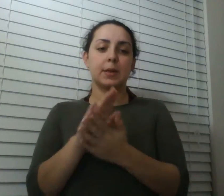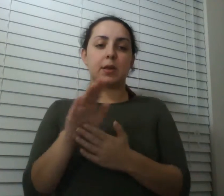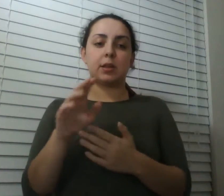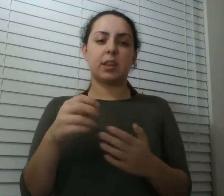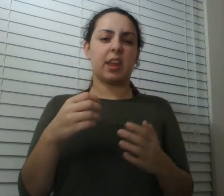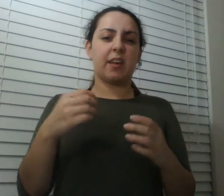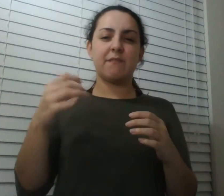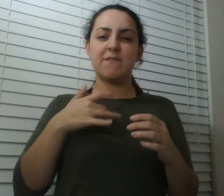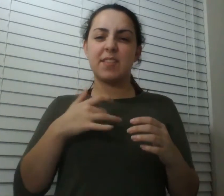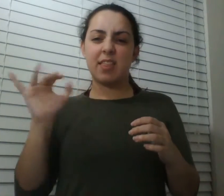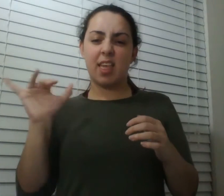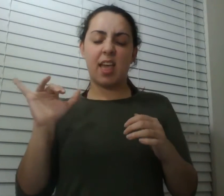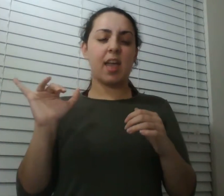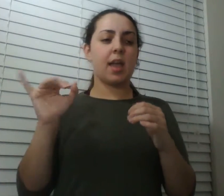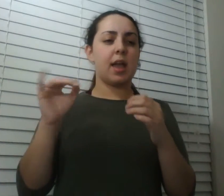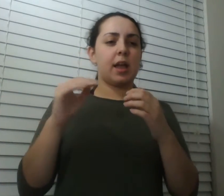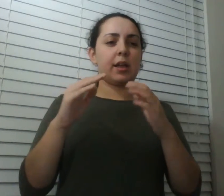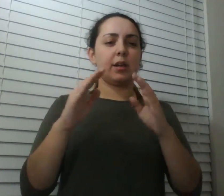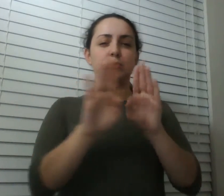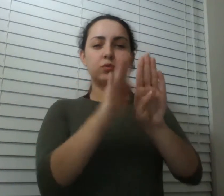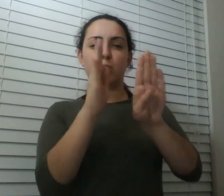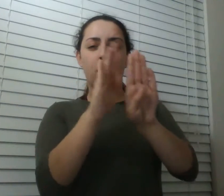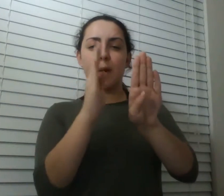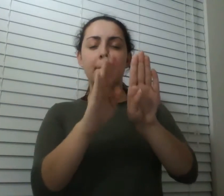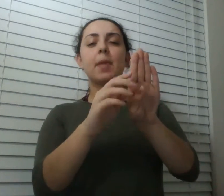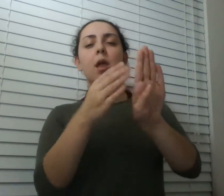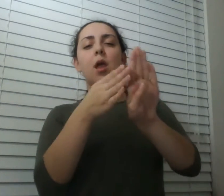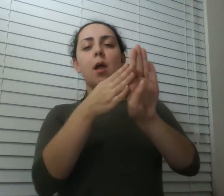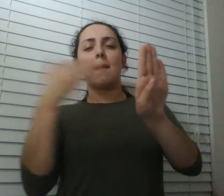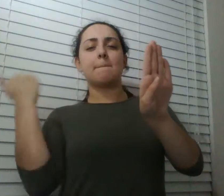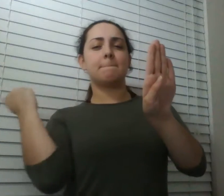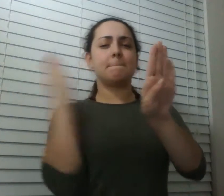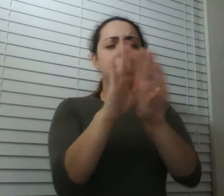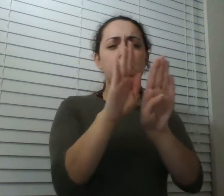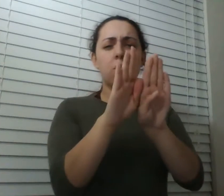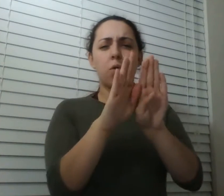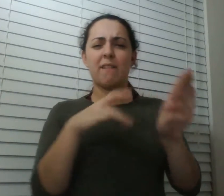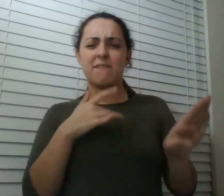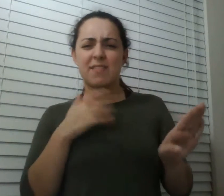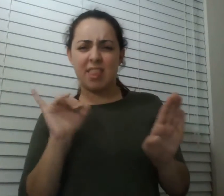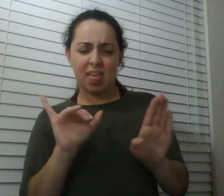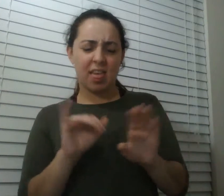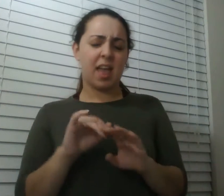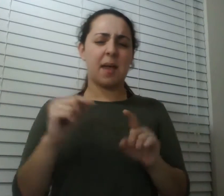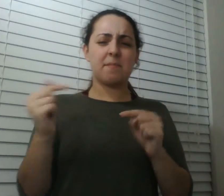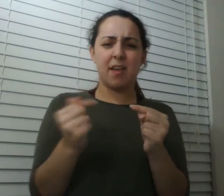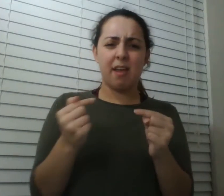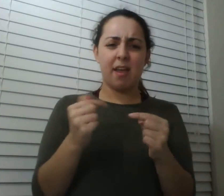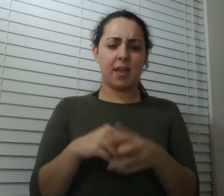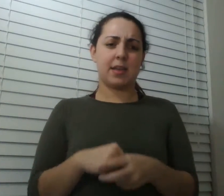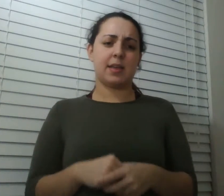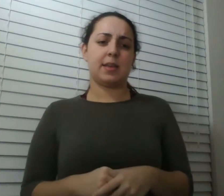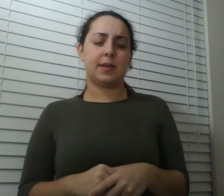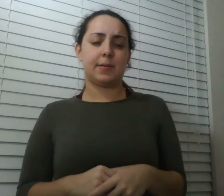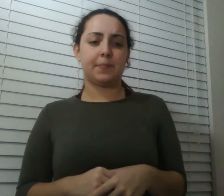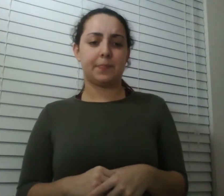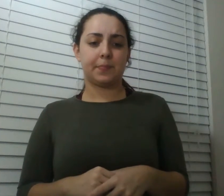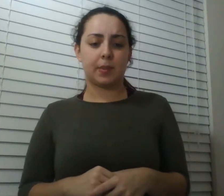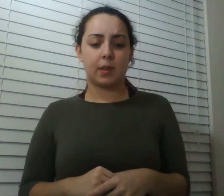unrelenting somebody's using a drill to excavate your ingrown toenail this is a pain scale justin calls this his tongue-in